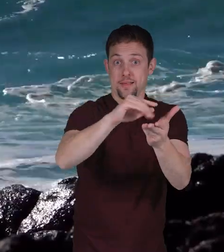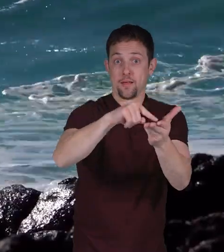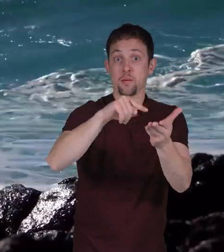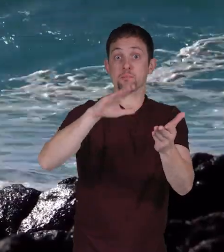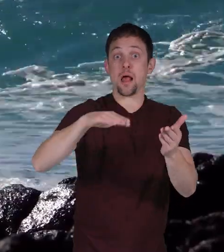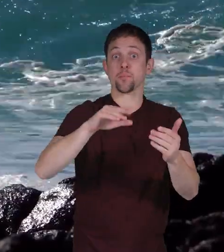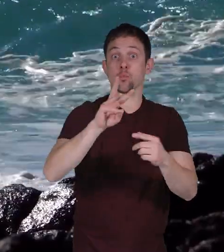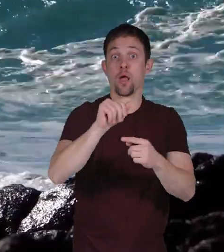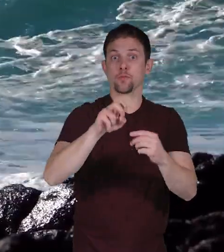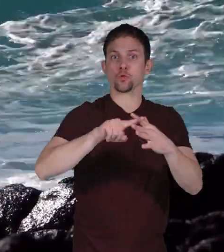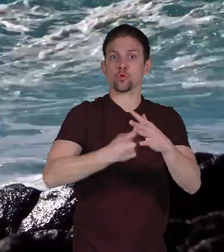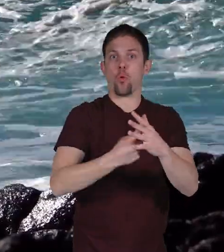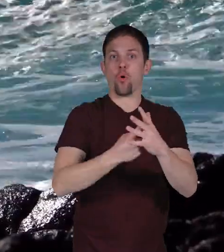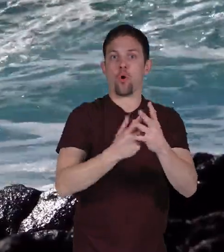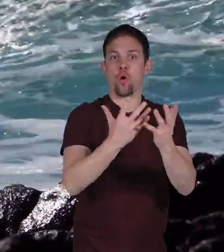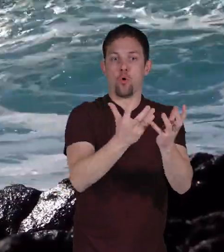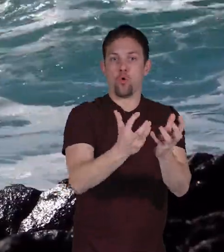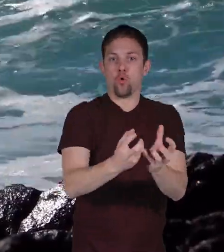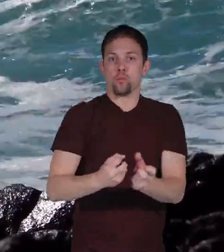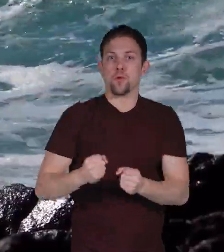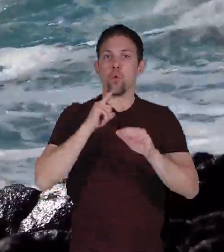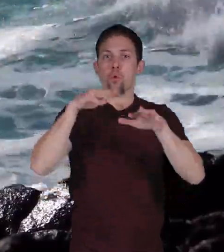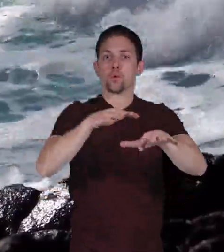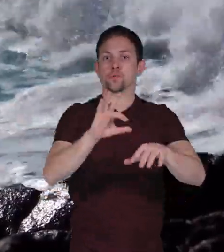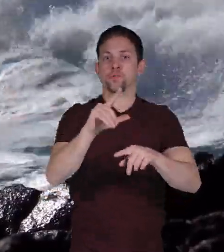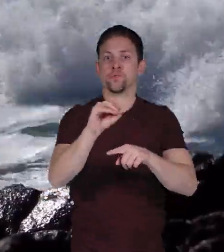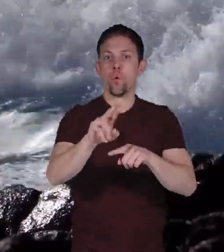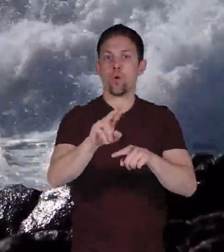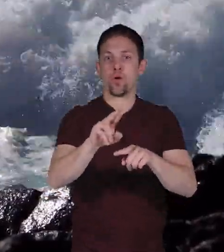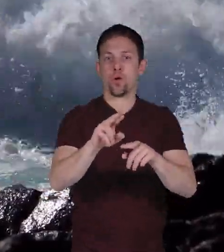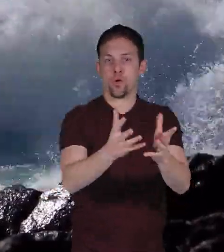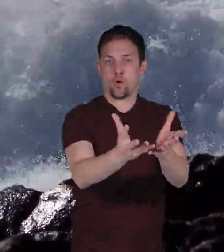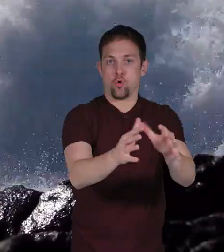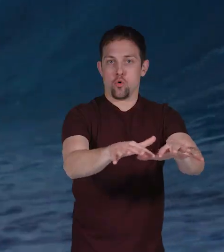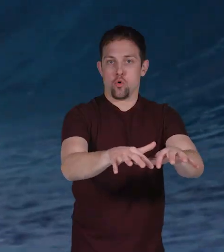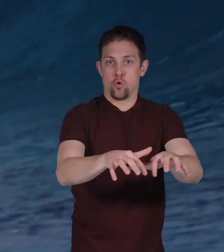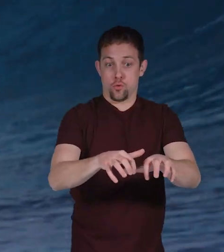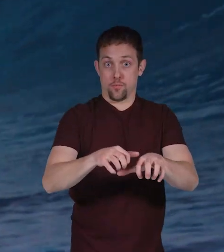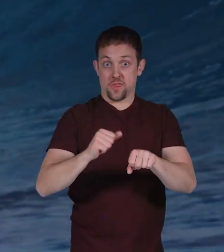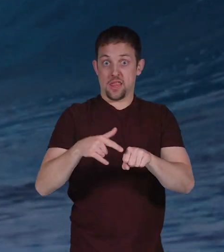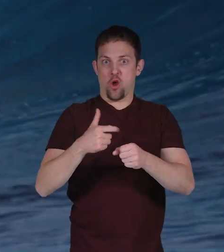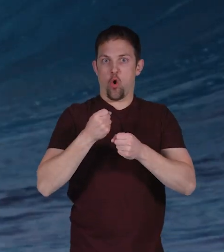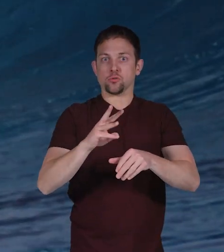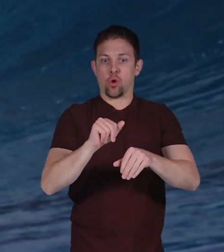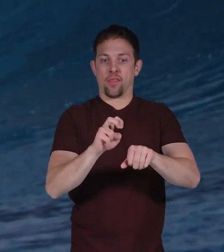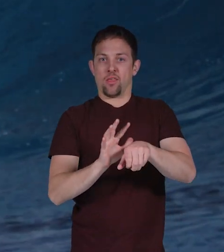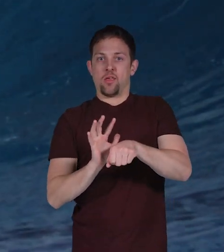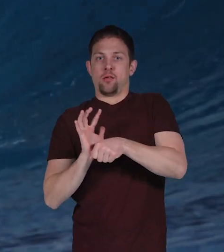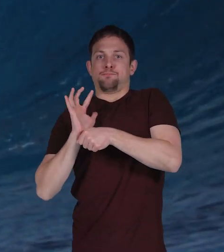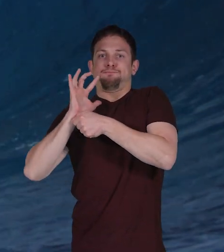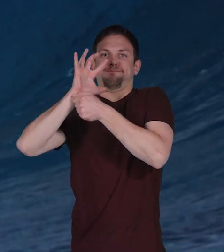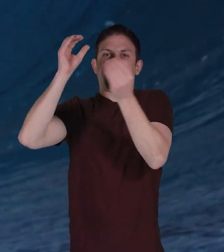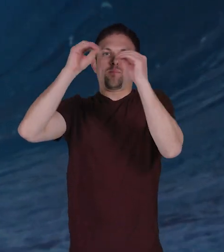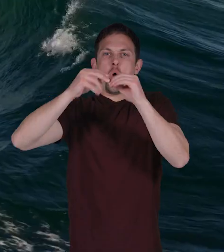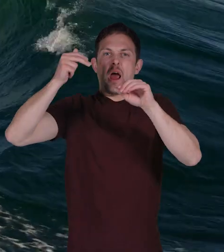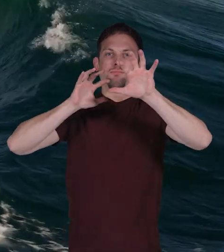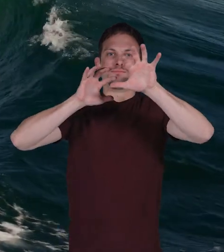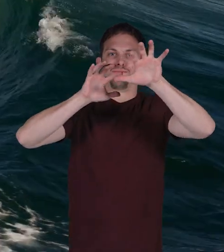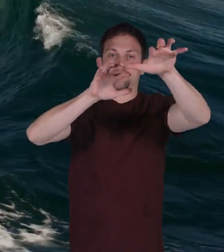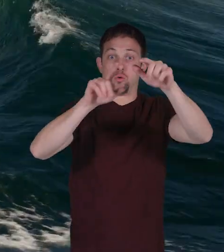bottom of the wave starts to drag on the ocean floor. This causes the wave to rise higher, and when it gets too